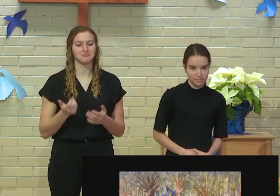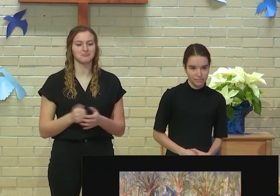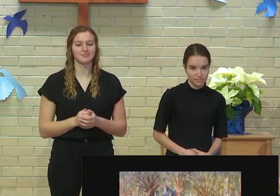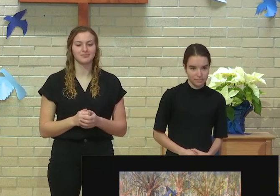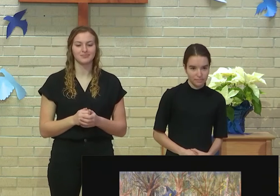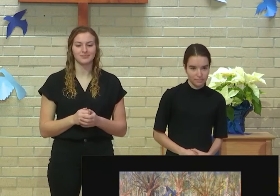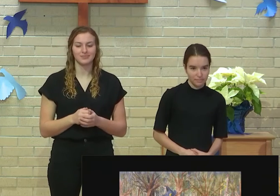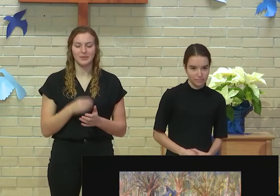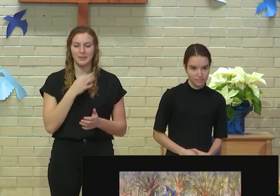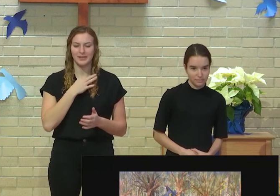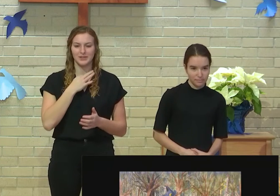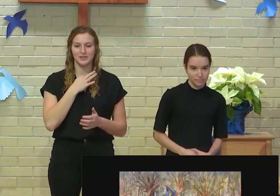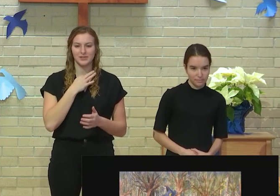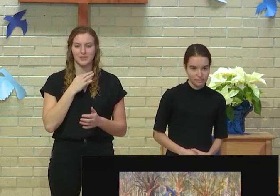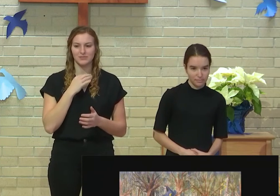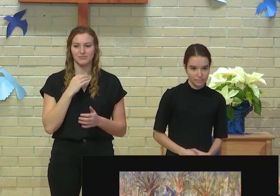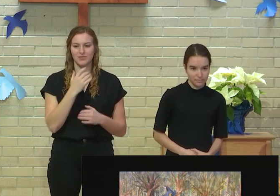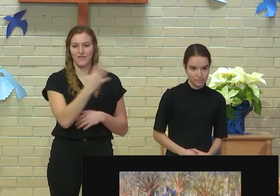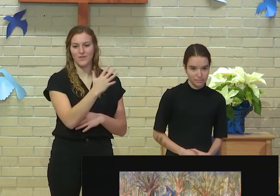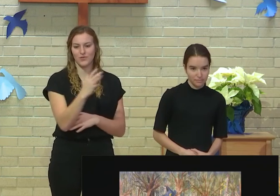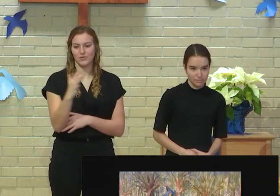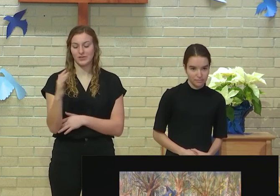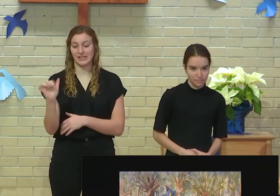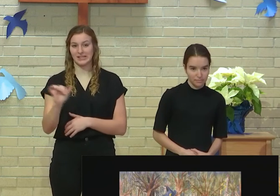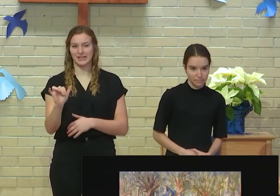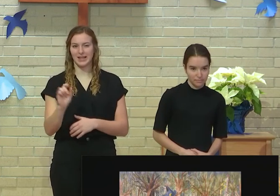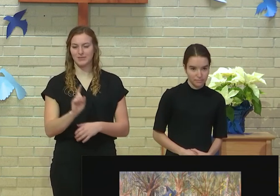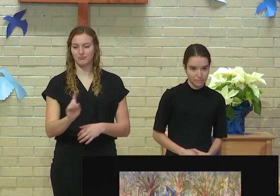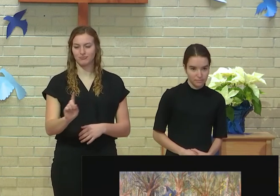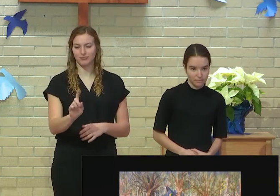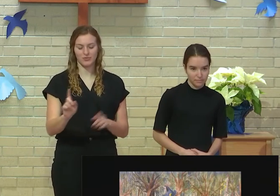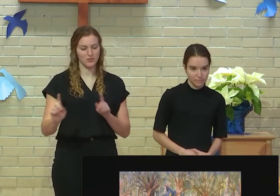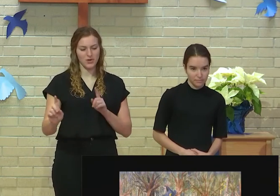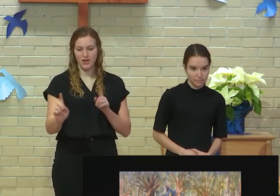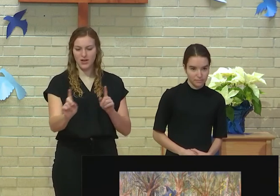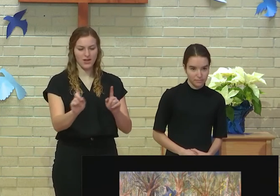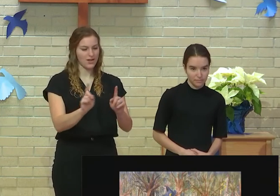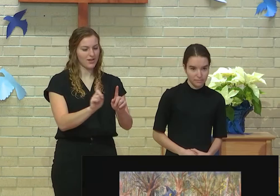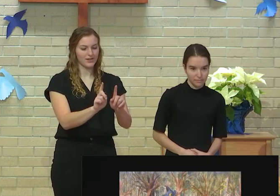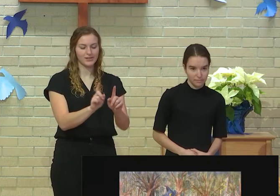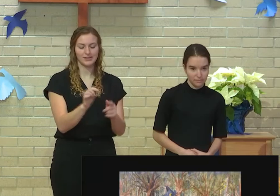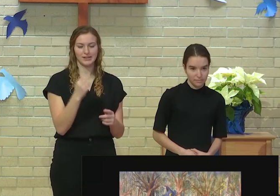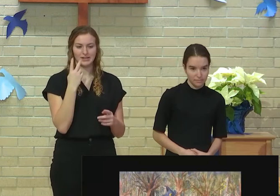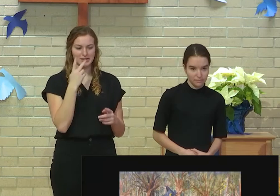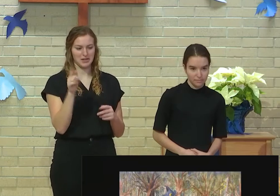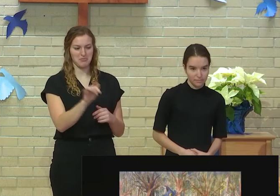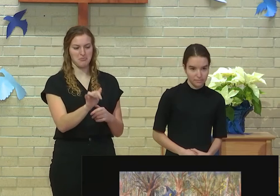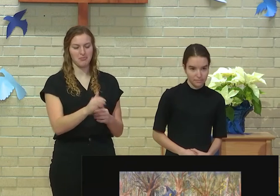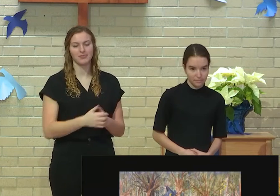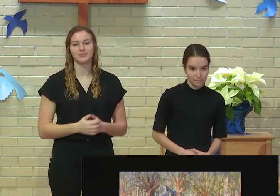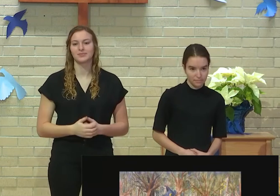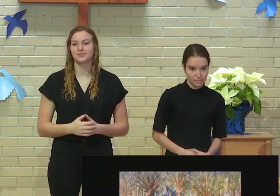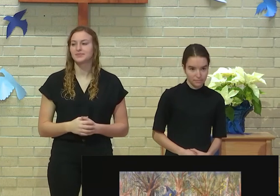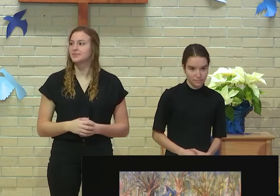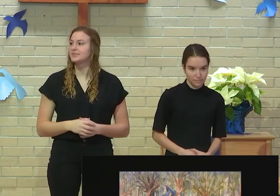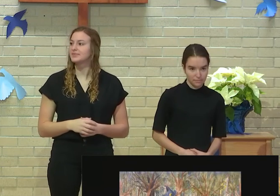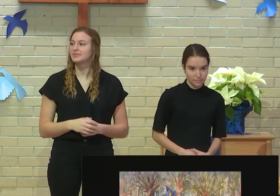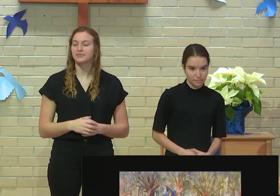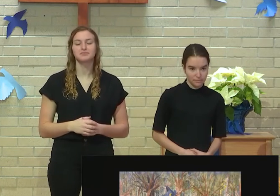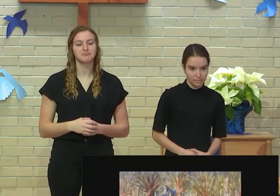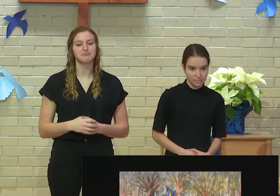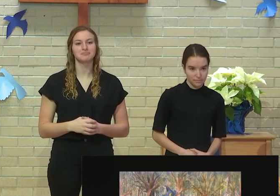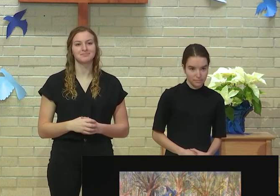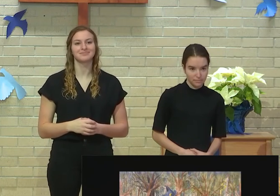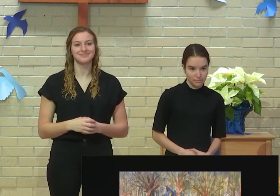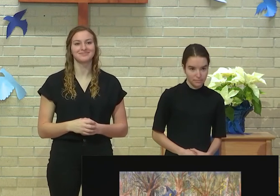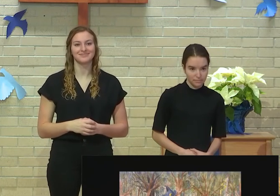if they were all walking through the same forest and they just happened to pass by and they didn't see each other? And, yeah,